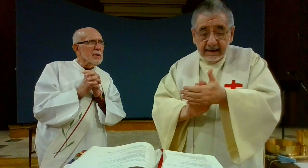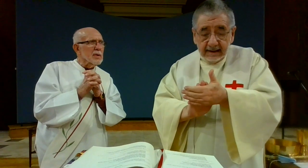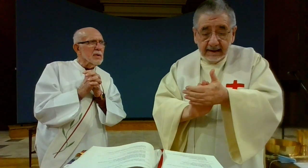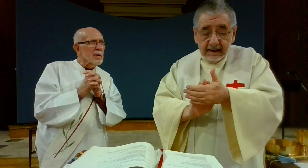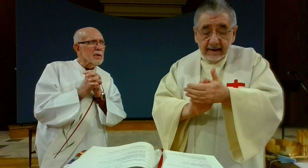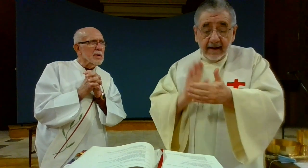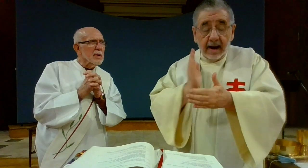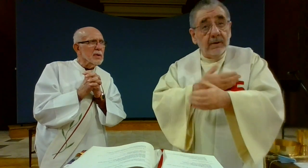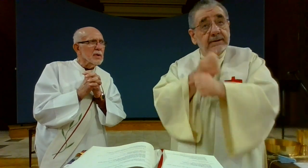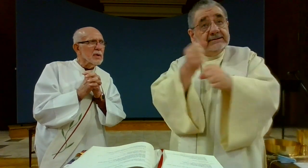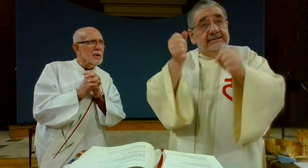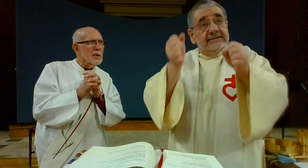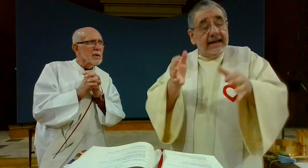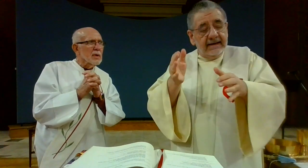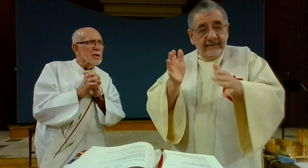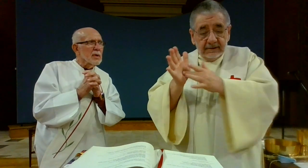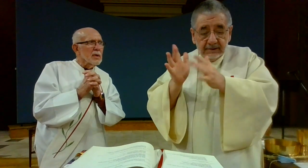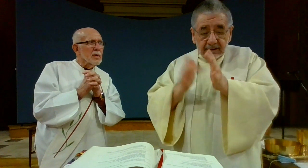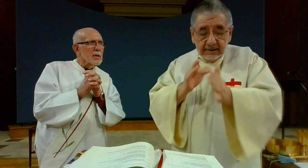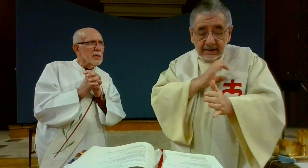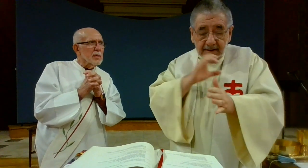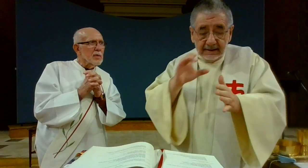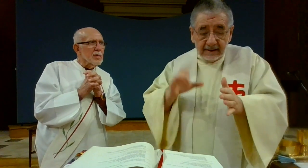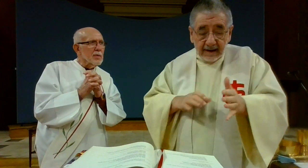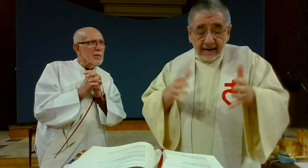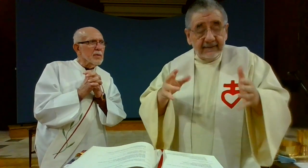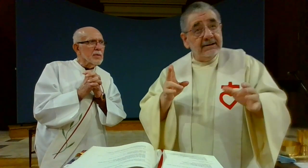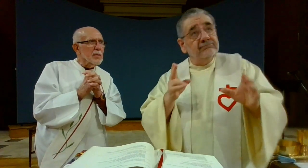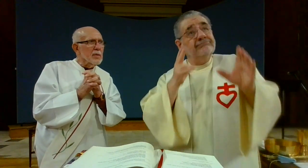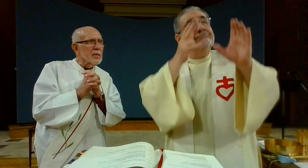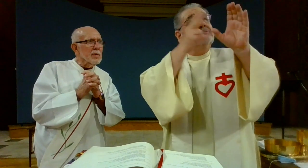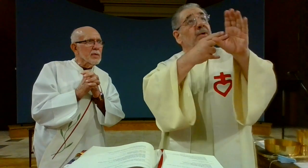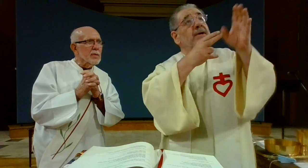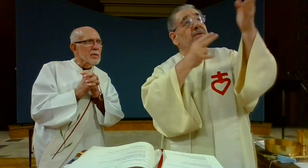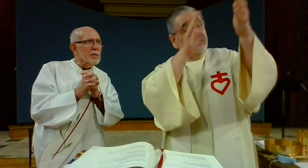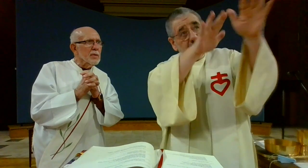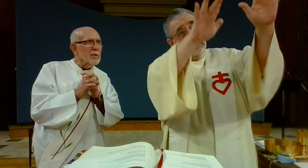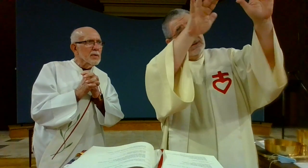the Savior of the human race is with you in your glory